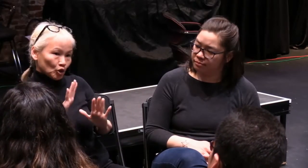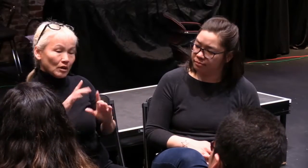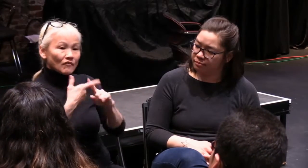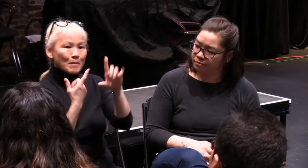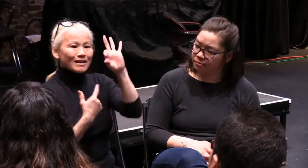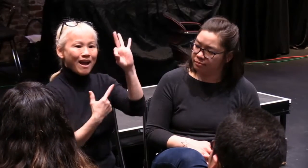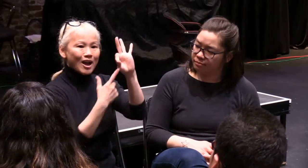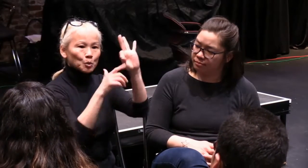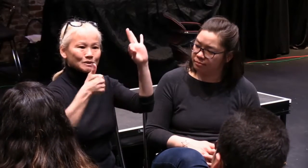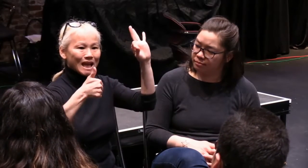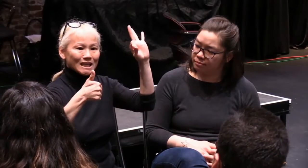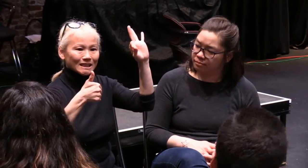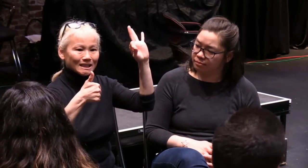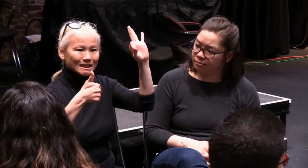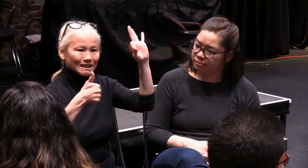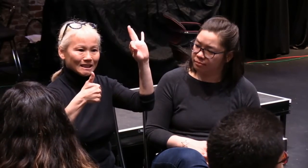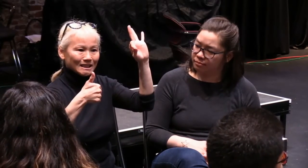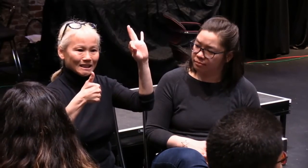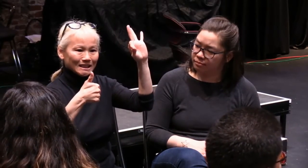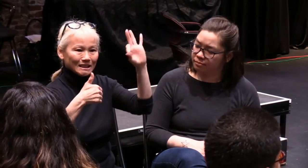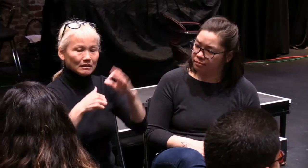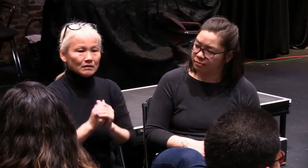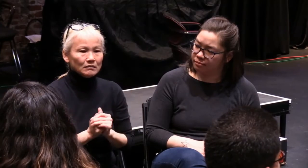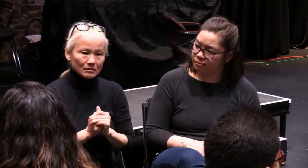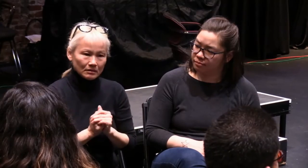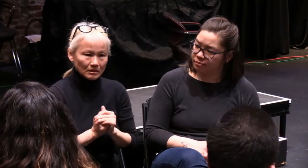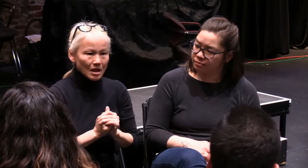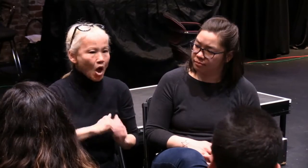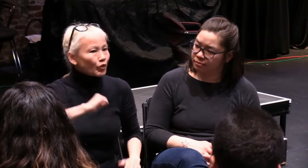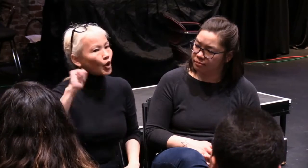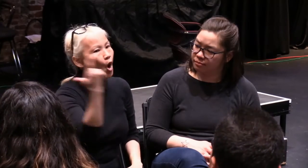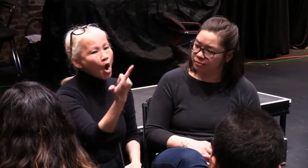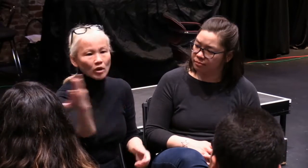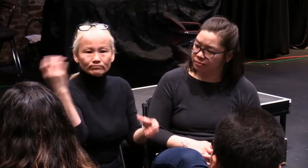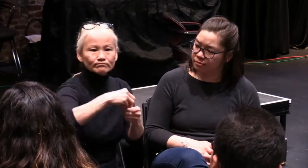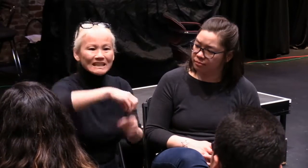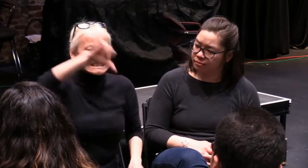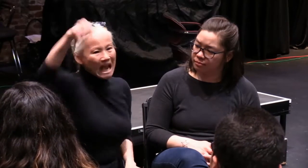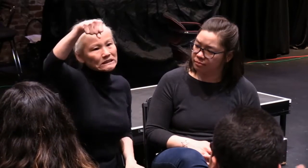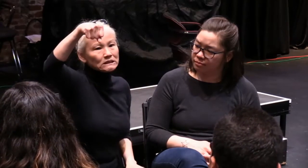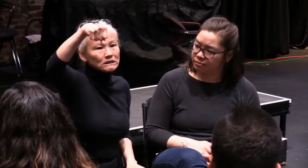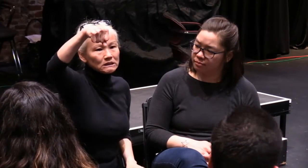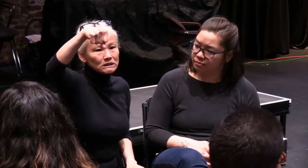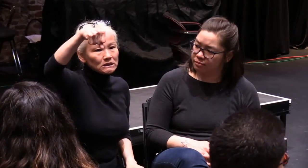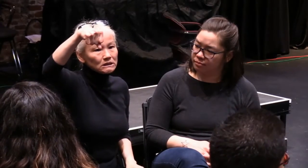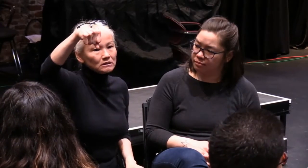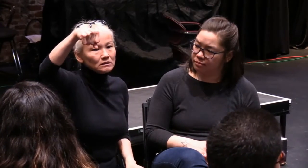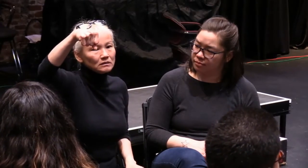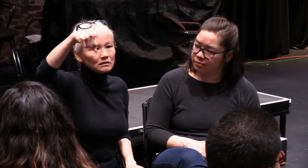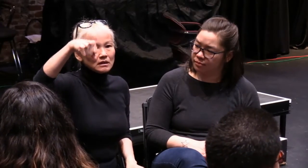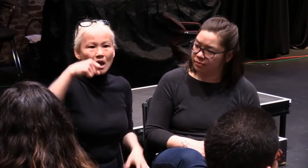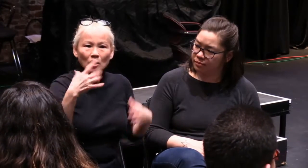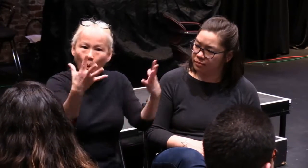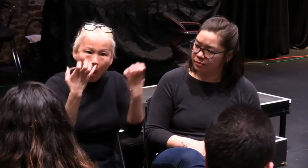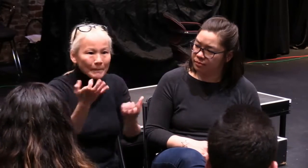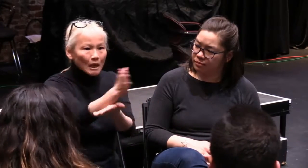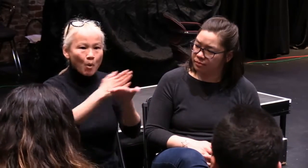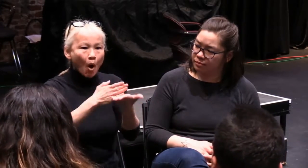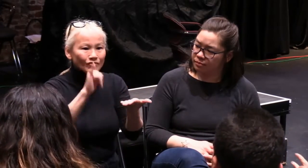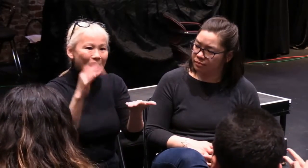learned sign language. But we actually did figure out a way to insert some sign language